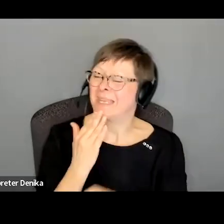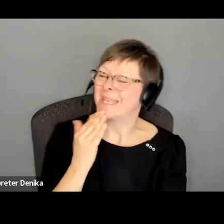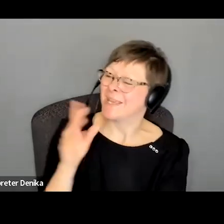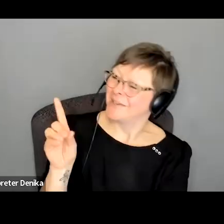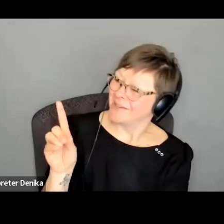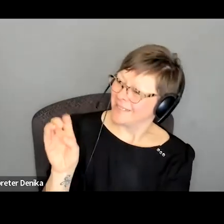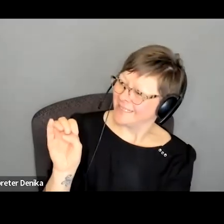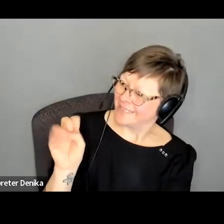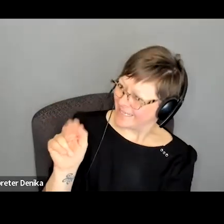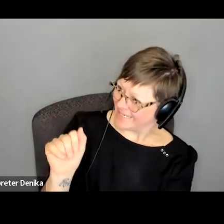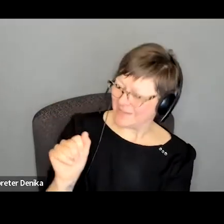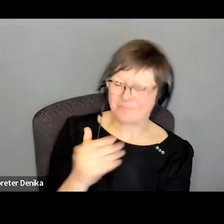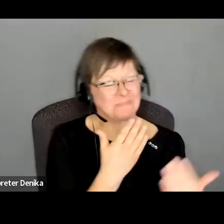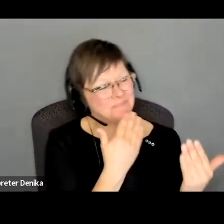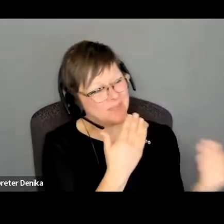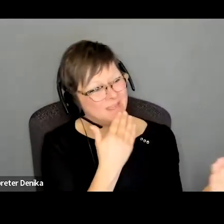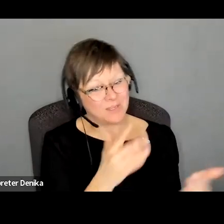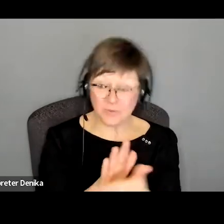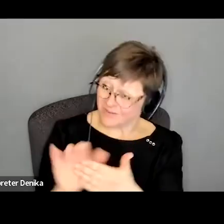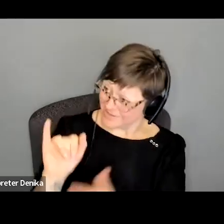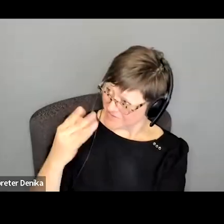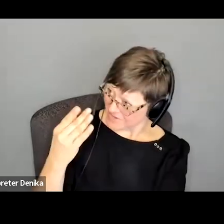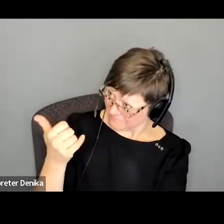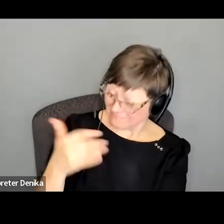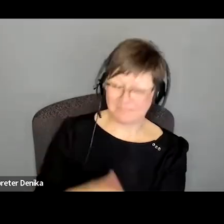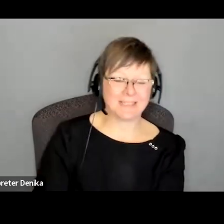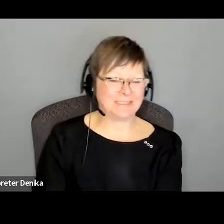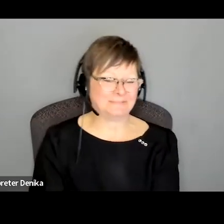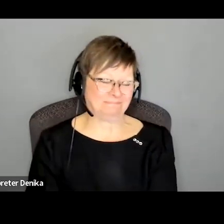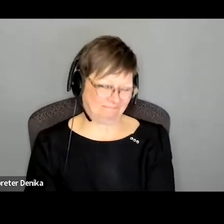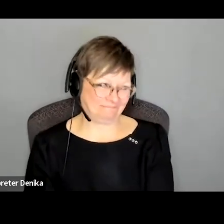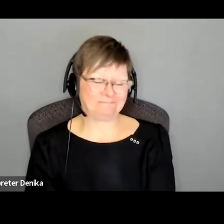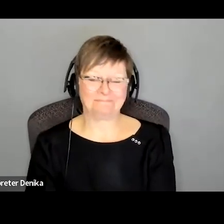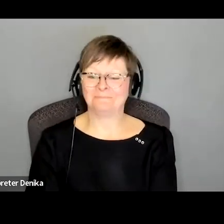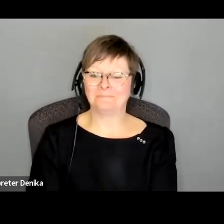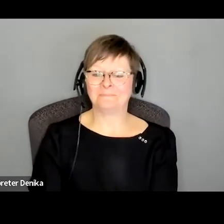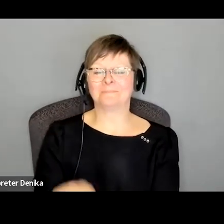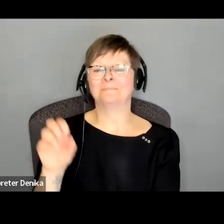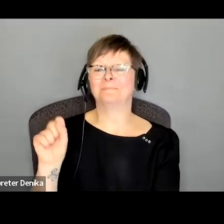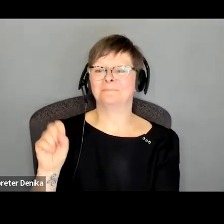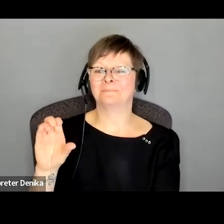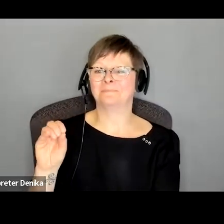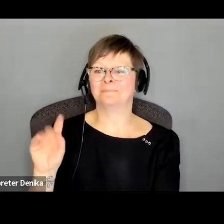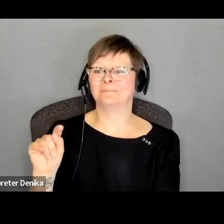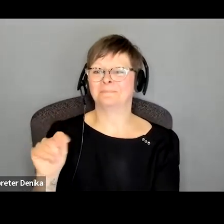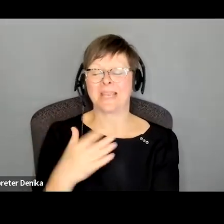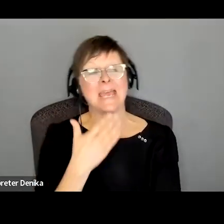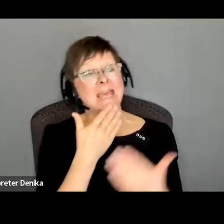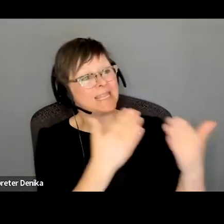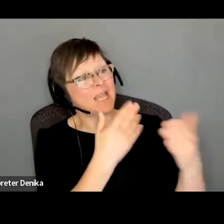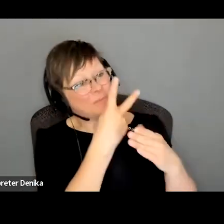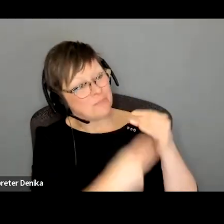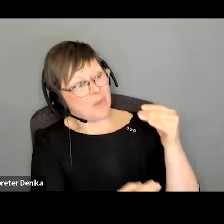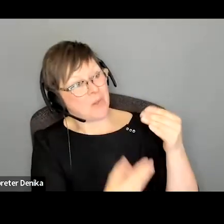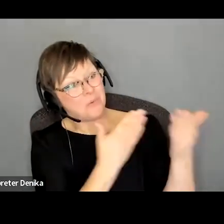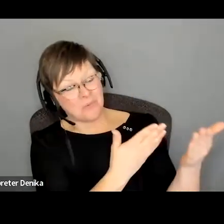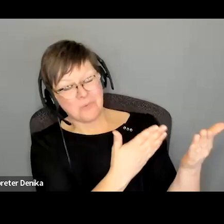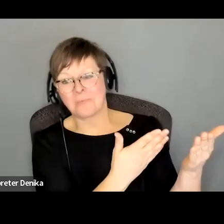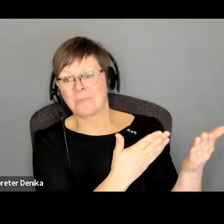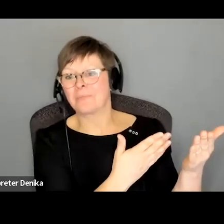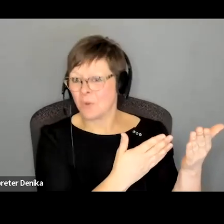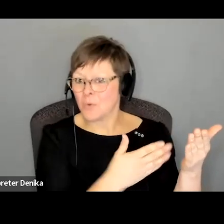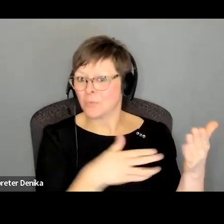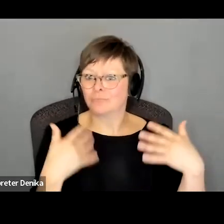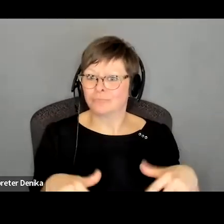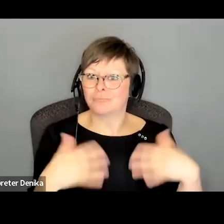my pleasure thank you nice job okay thank you both uh for for this conversation it's been jam